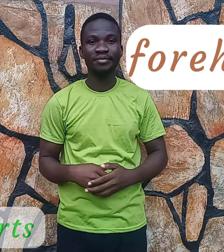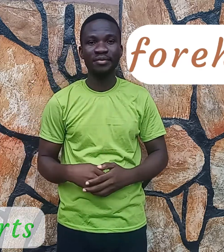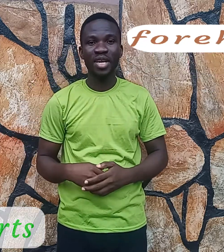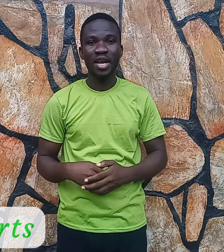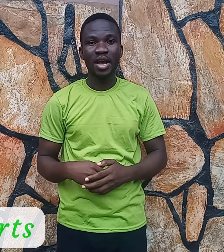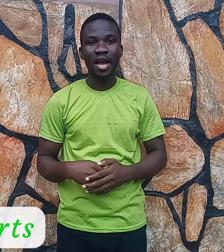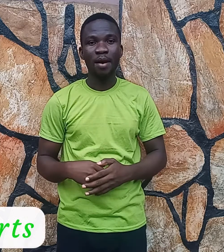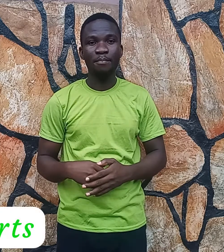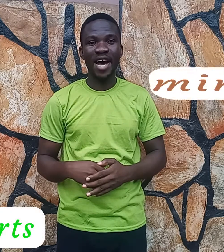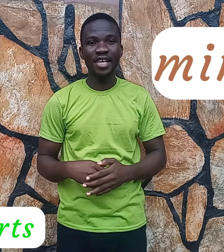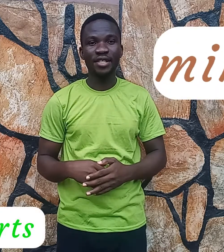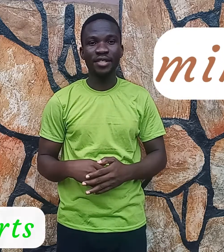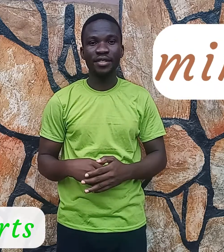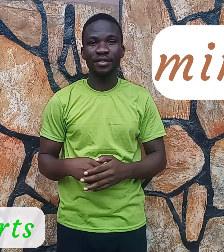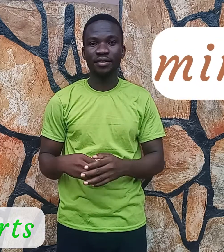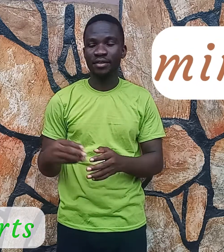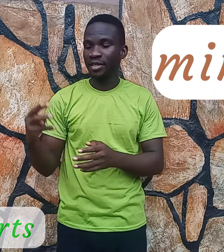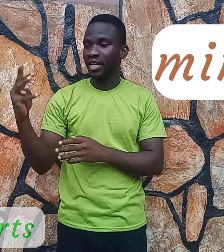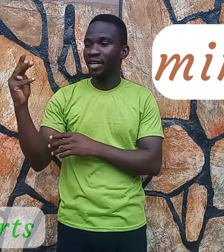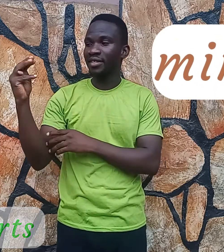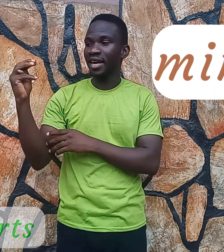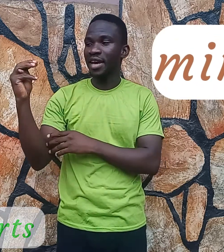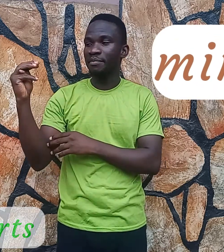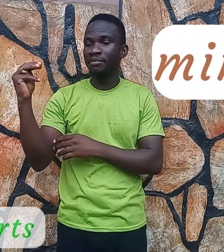Mind. That's a M.